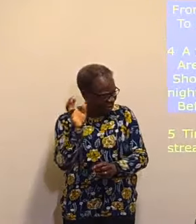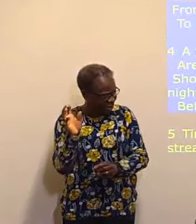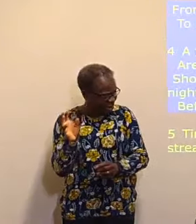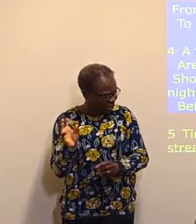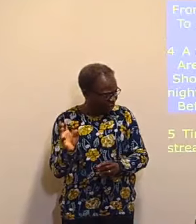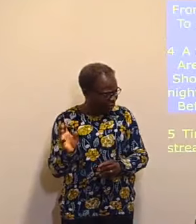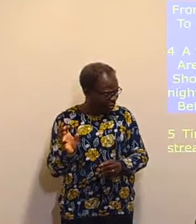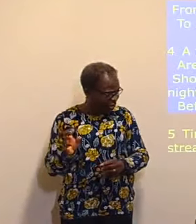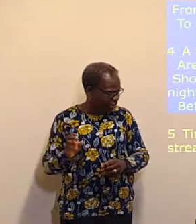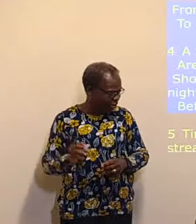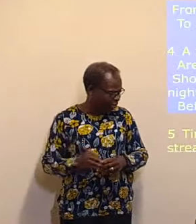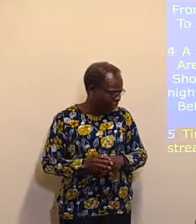sun